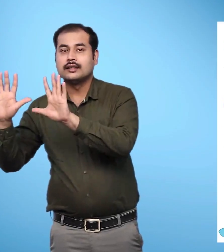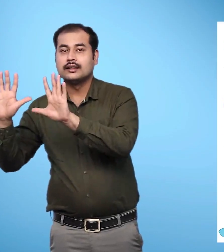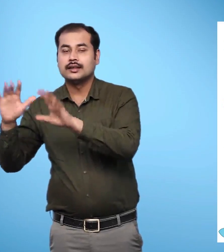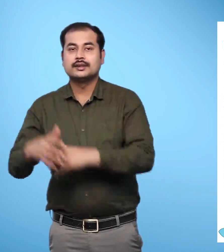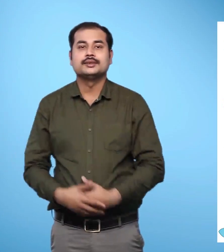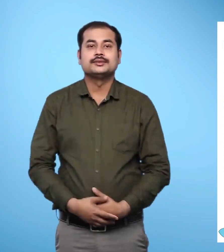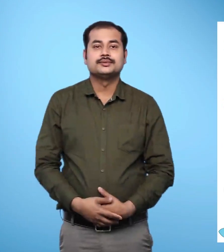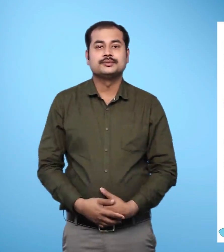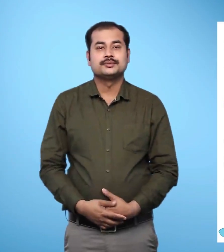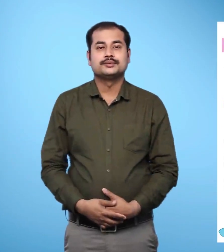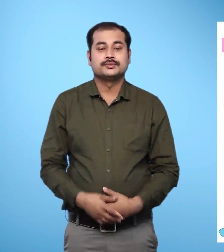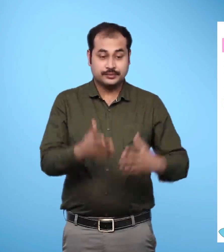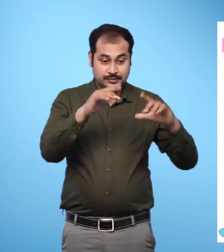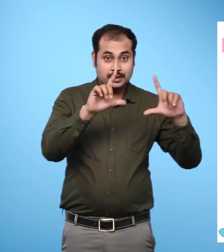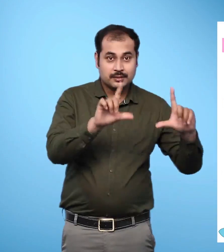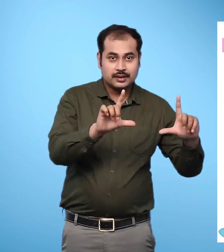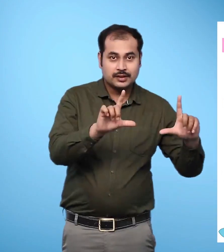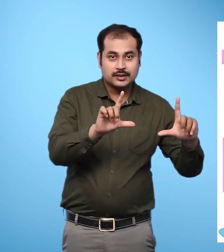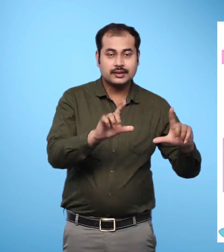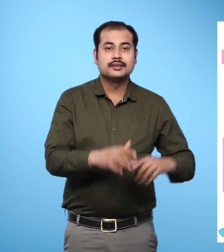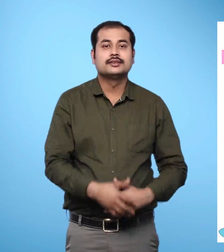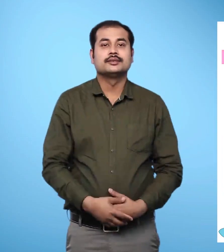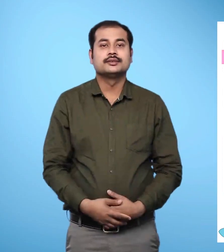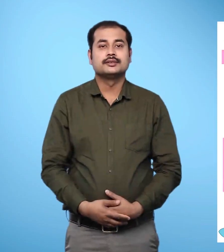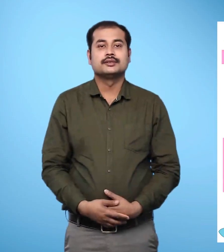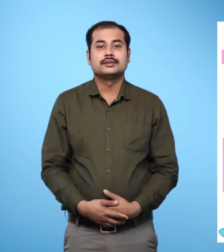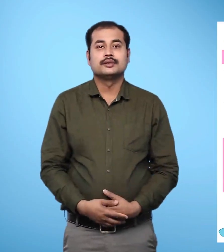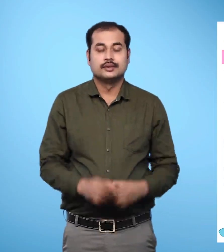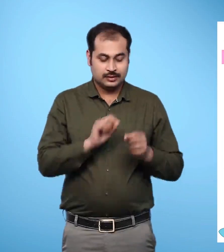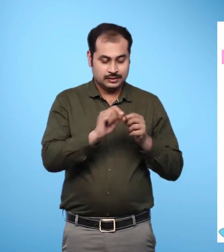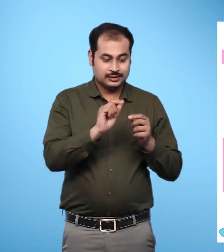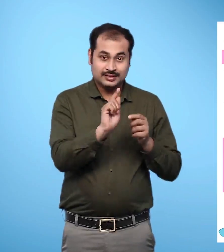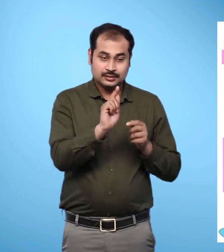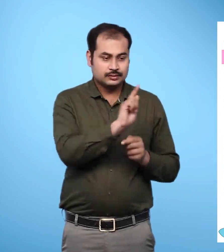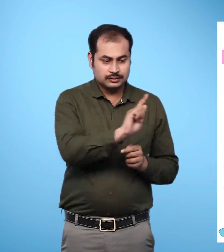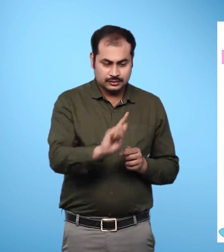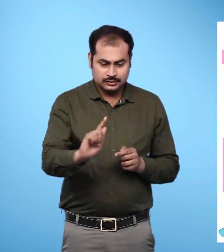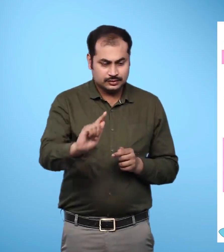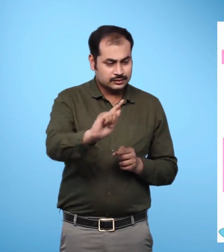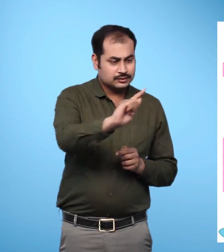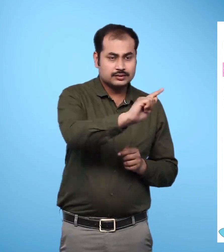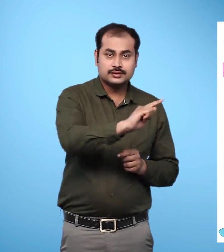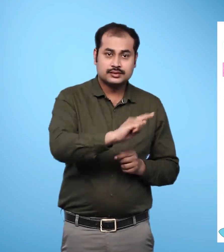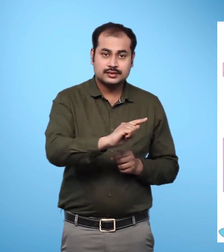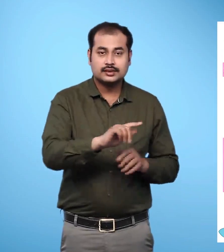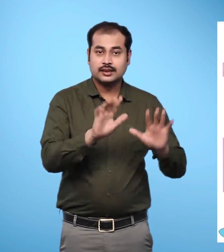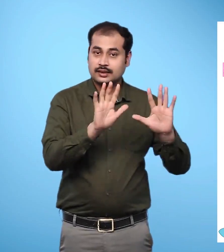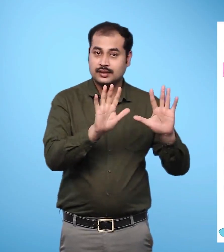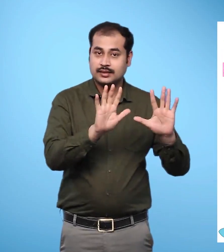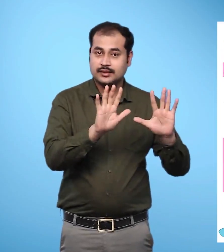Part 3 Part 3 1 Shows 10 matte sticks spread inside the